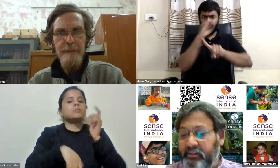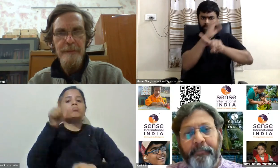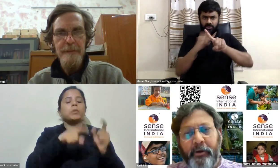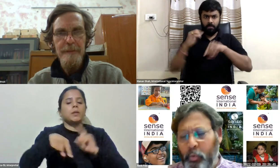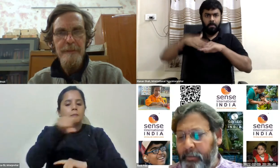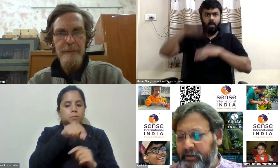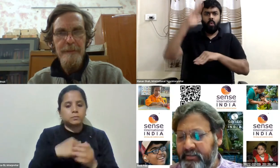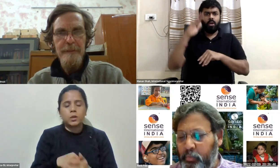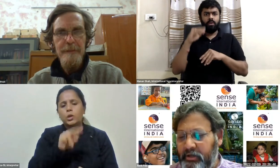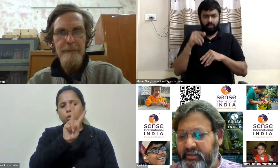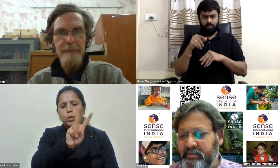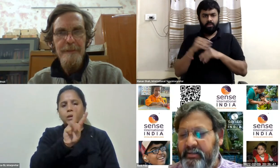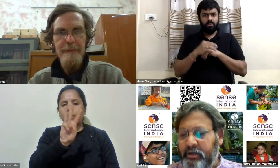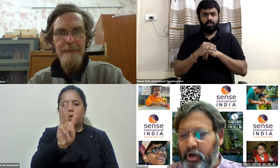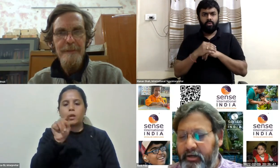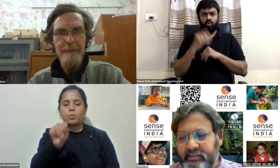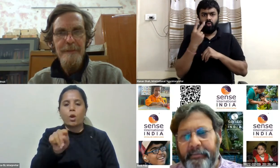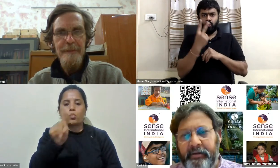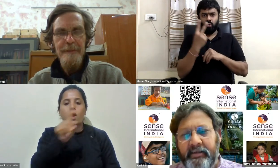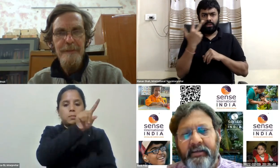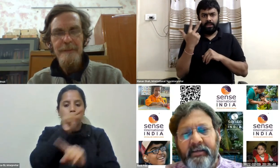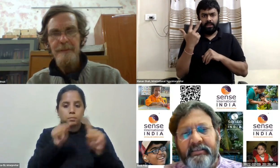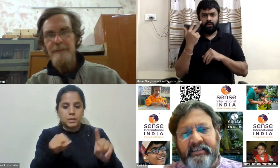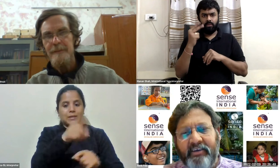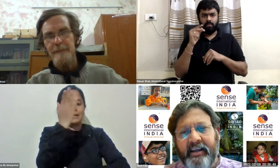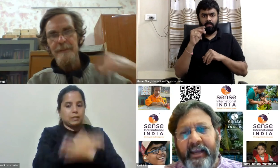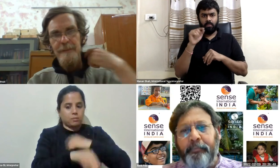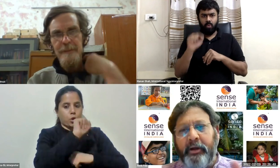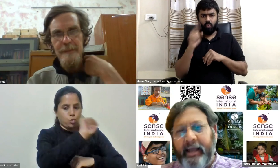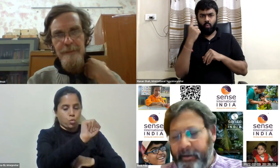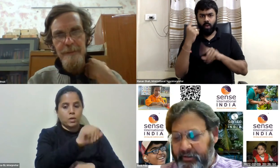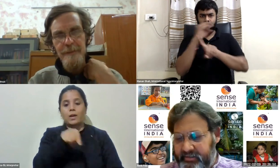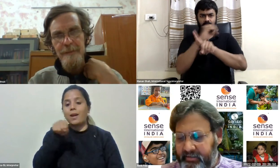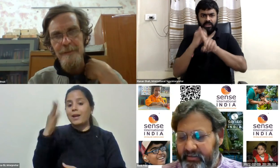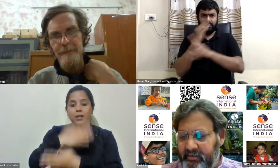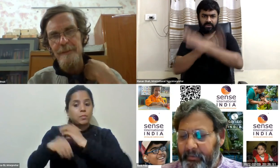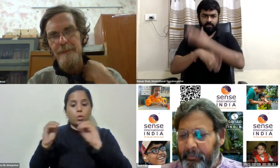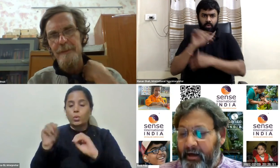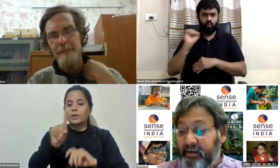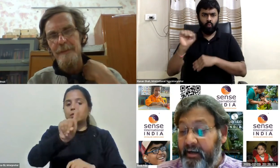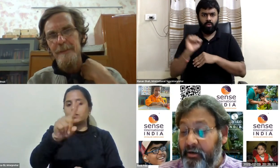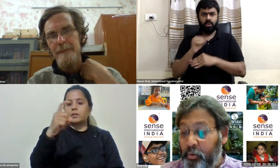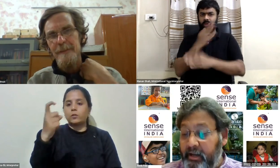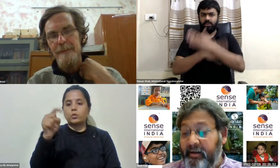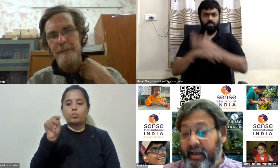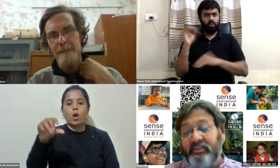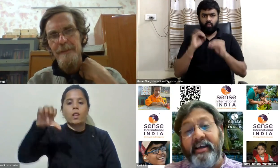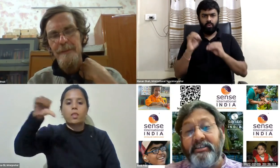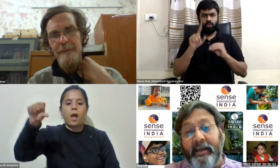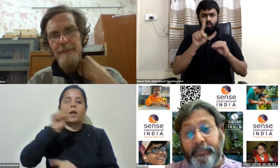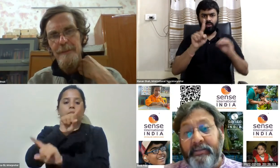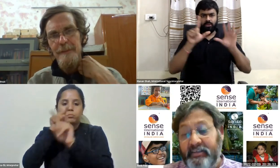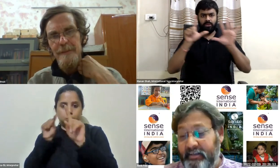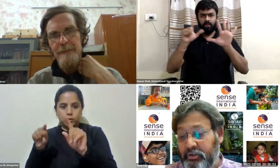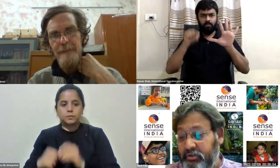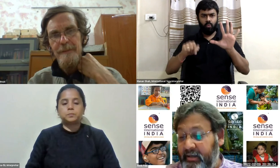23.1 percent versus non-disabled 17.9 percent but after including expense